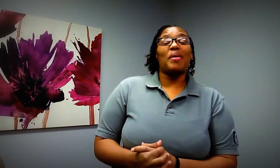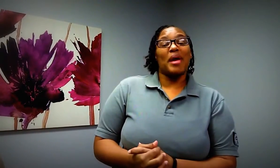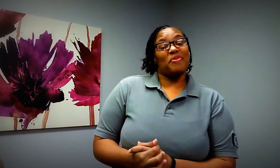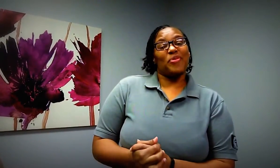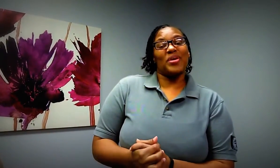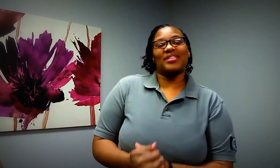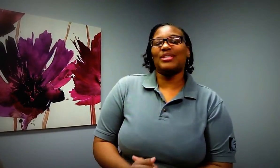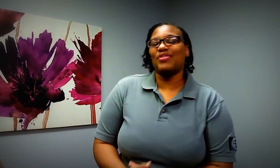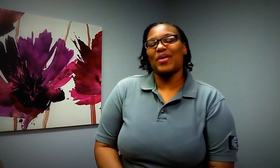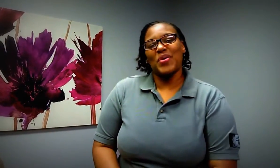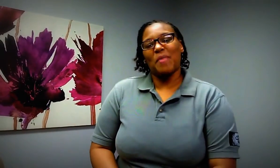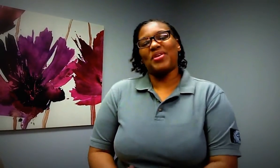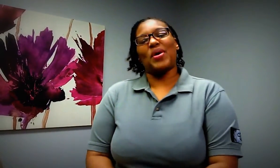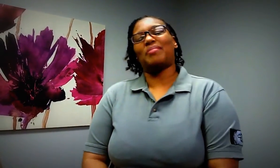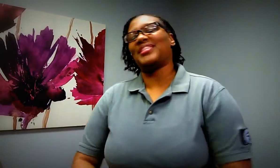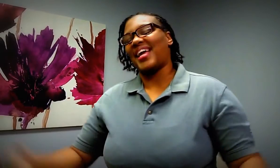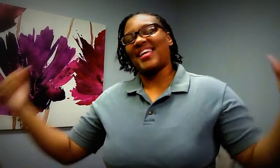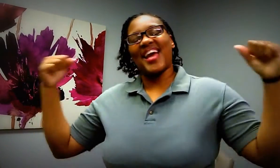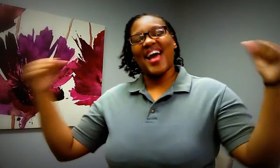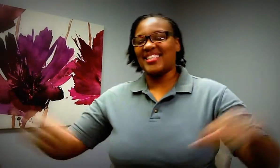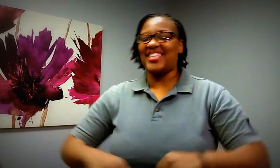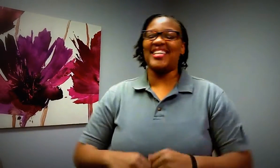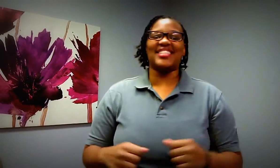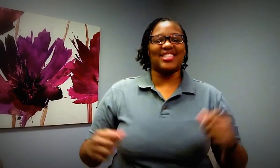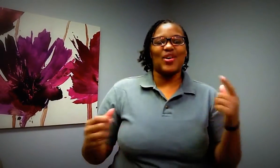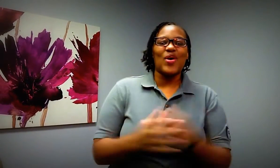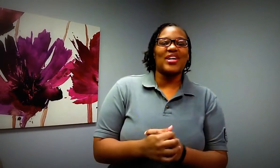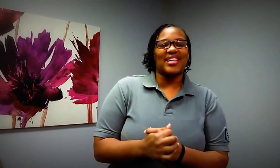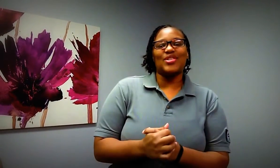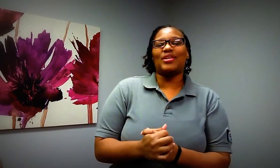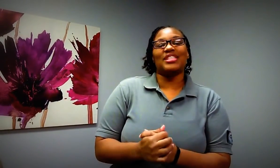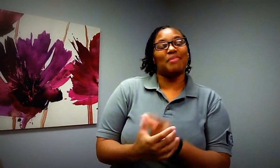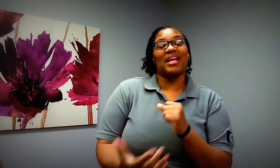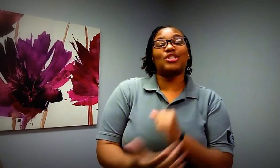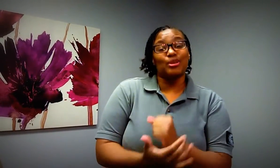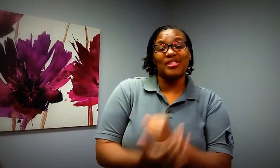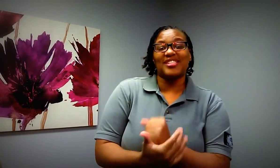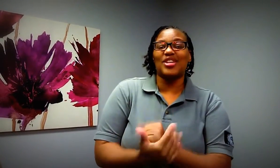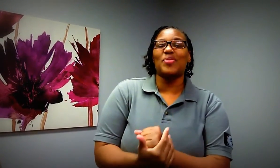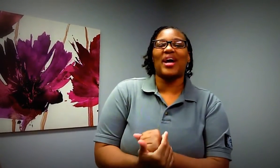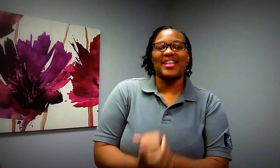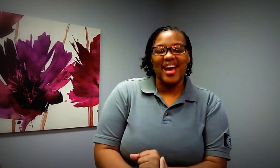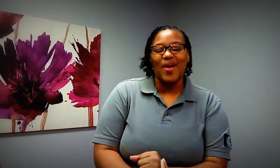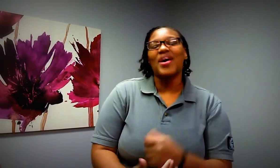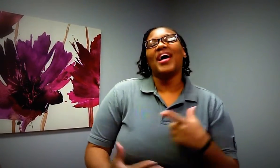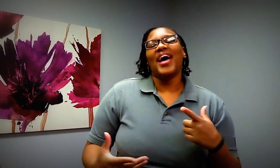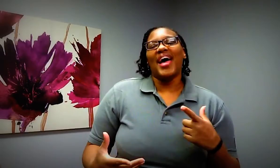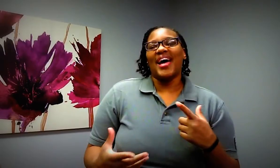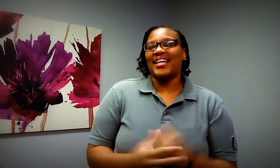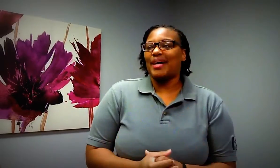i'm happy for real those of y'all who know me you know i'm just like yes jesus is lord and you know this smile is too sincere right now and i'm